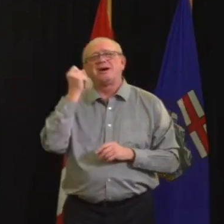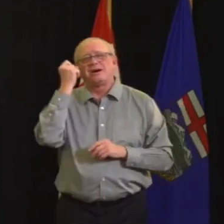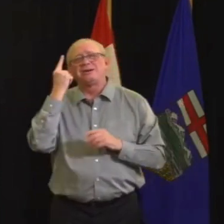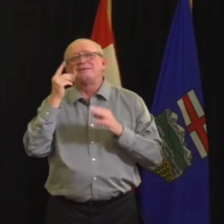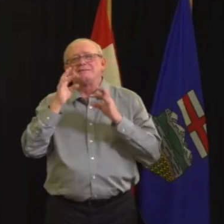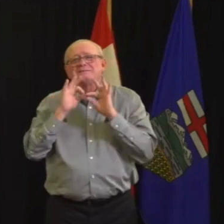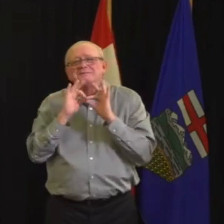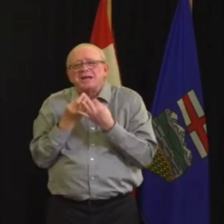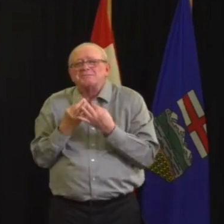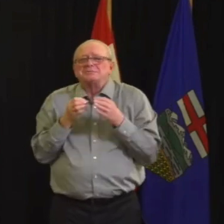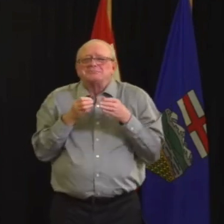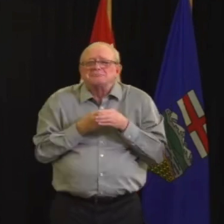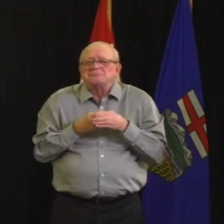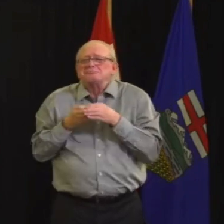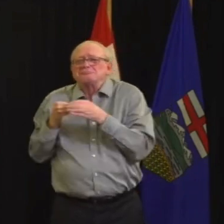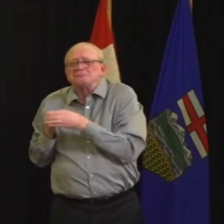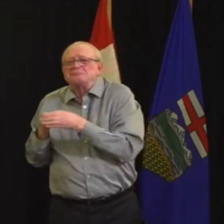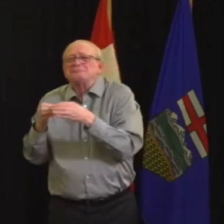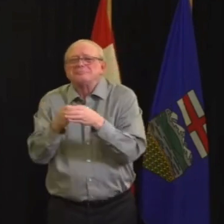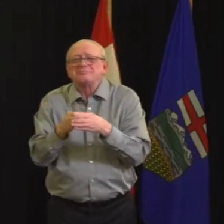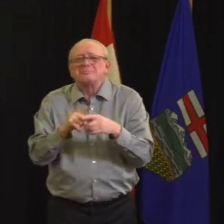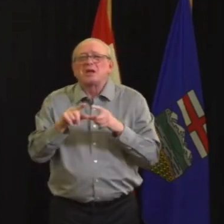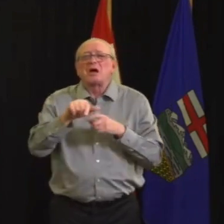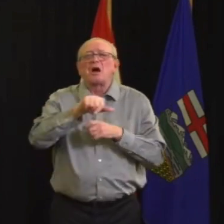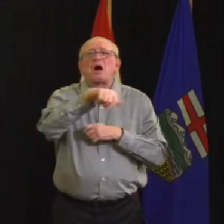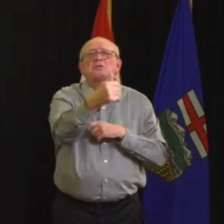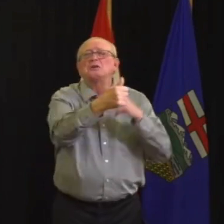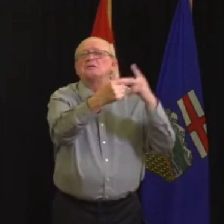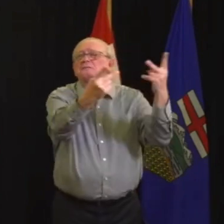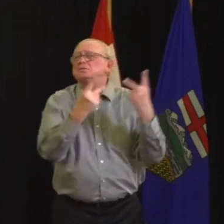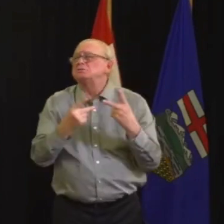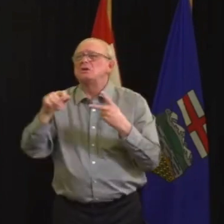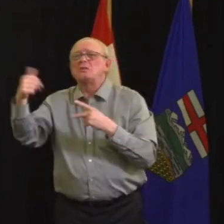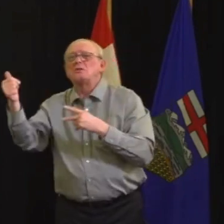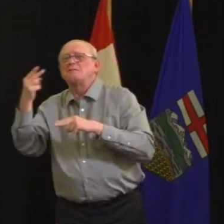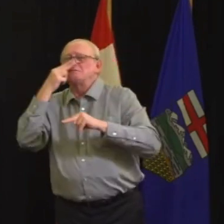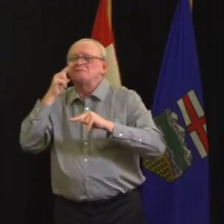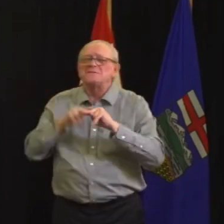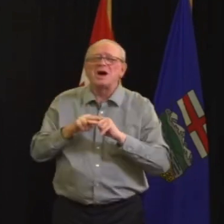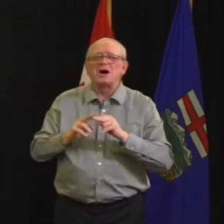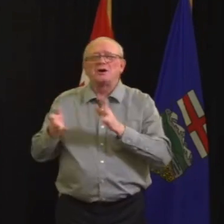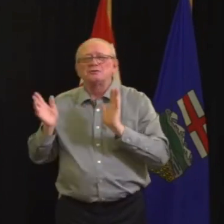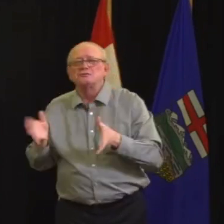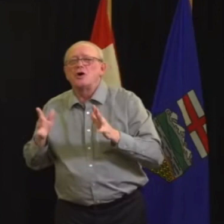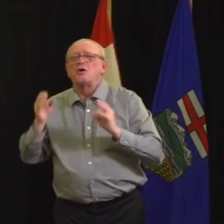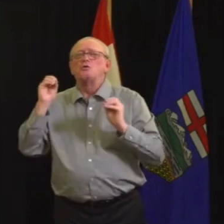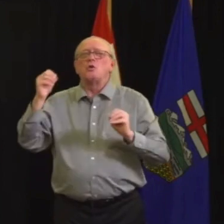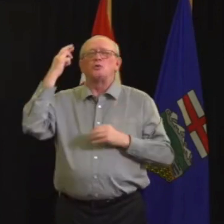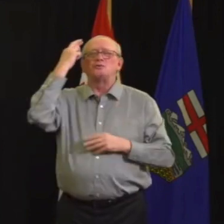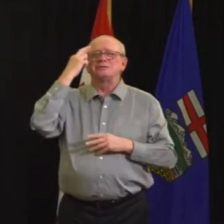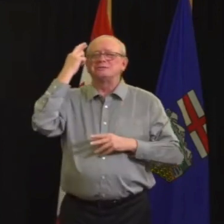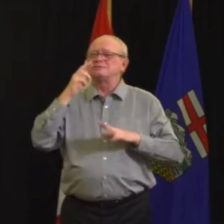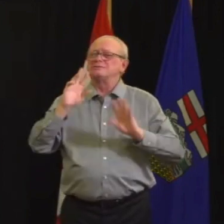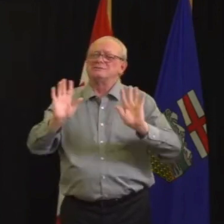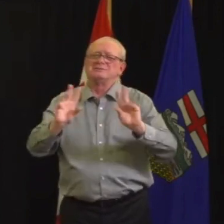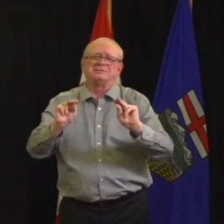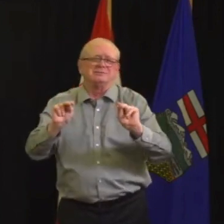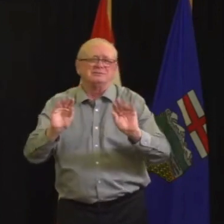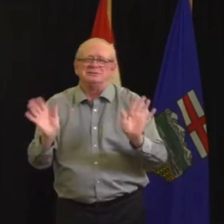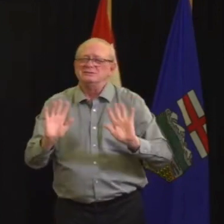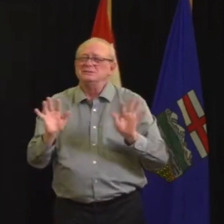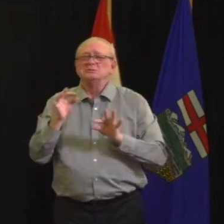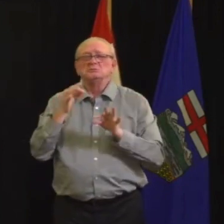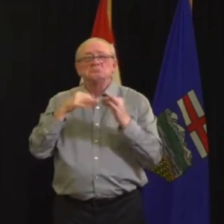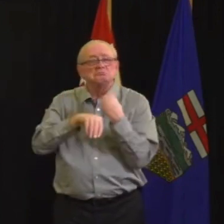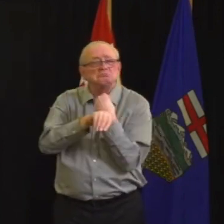now. If you can start meeting friends or family members via Skype or Zoom, please start today. Now is the time